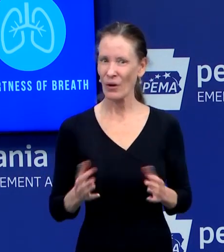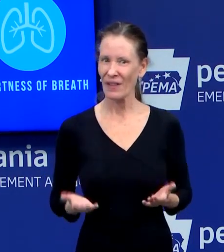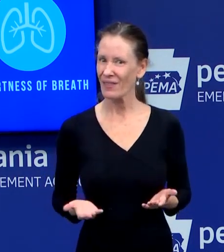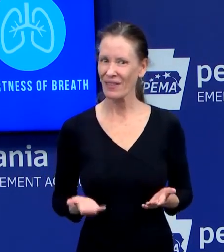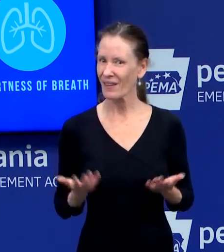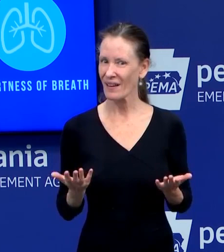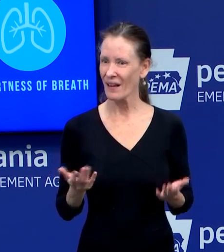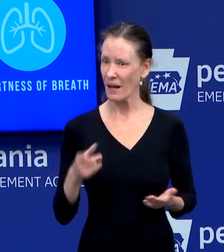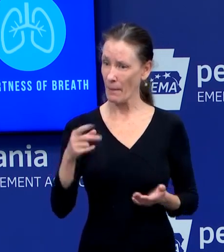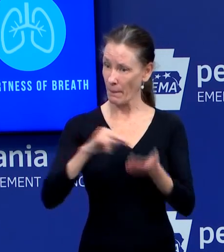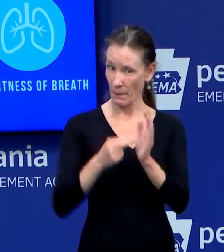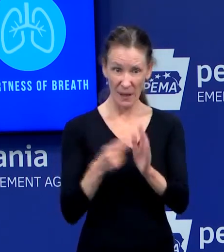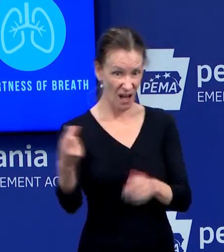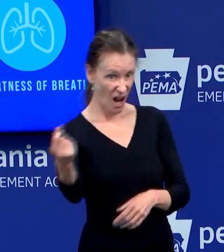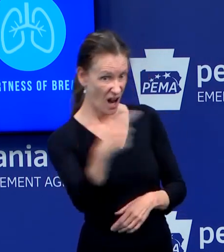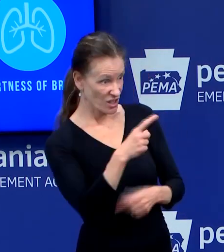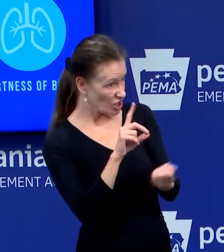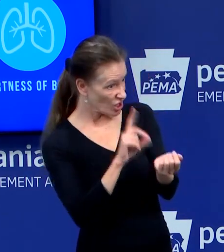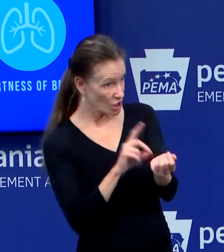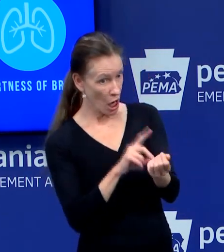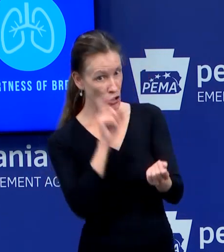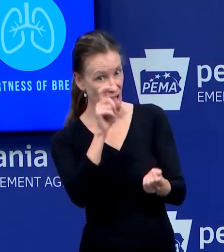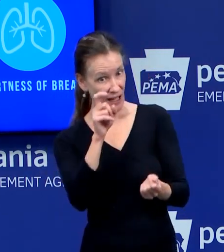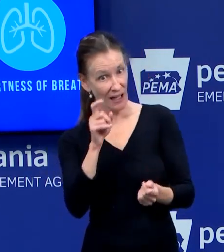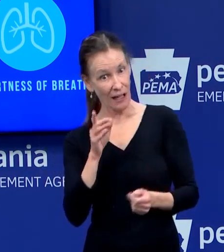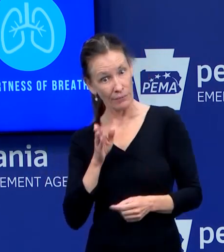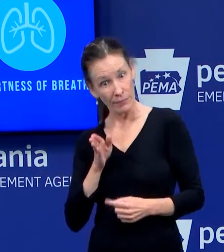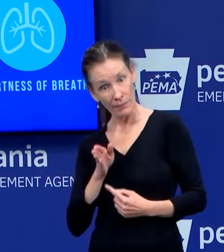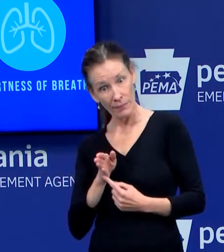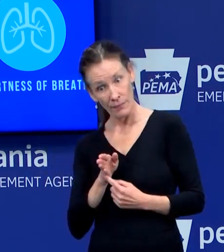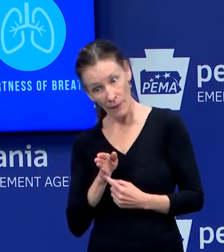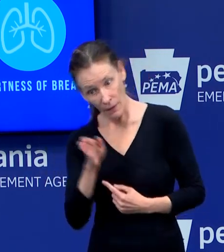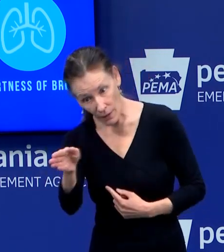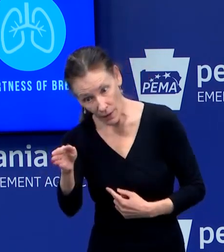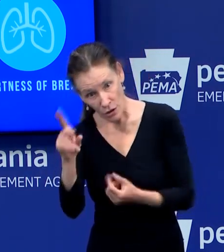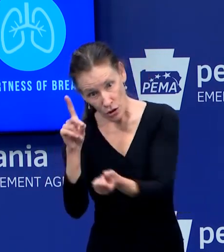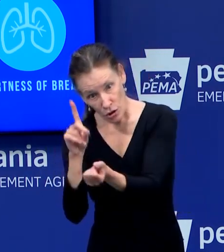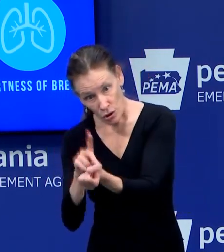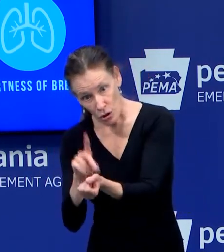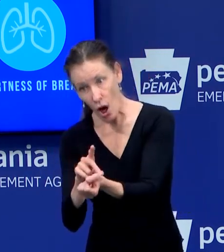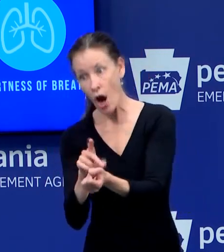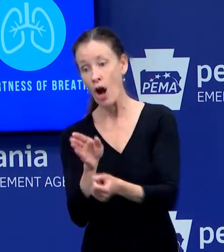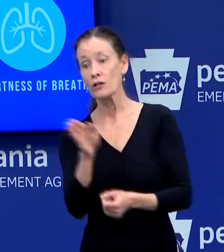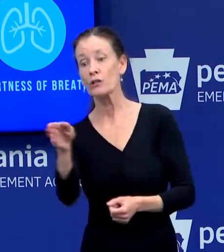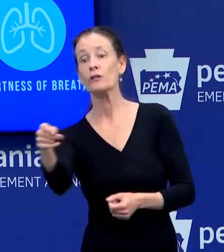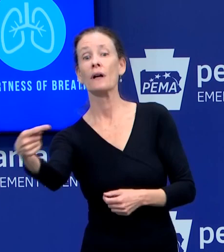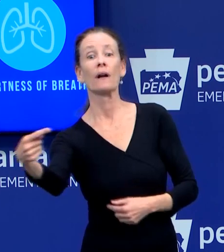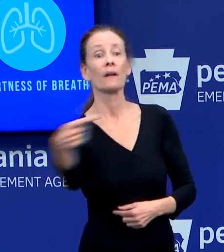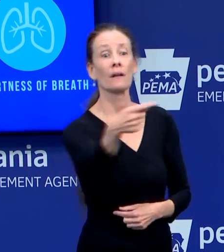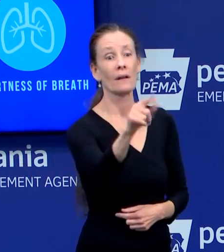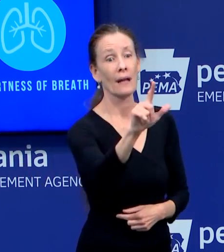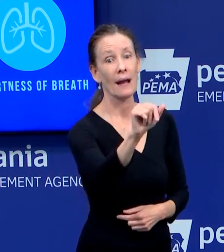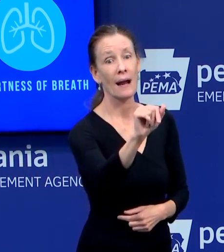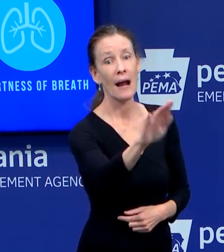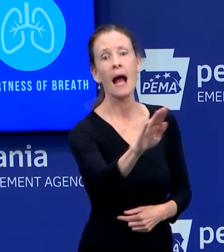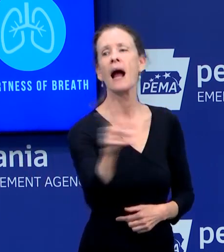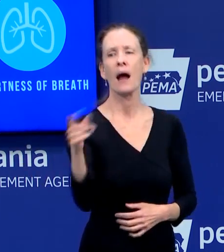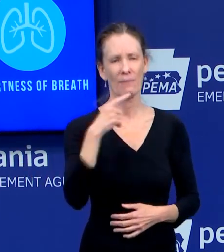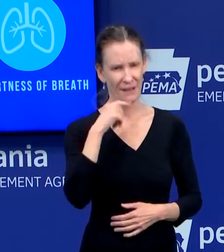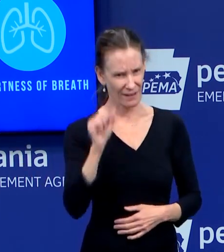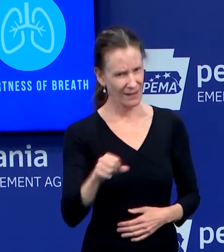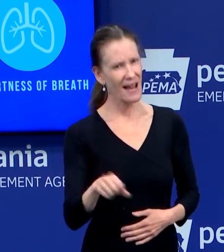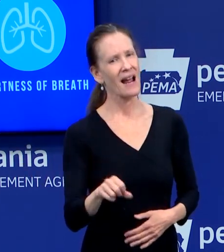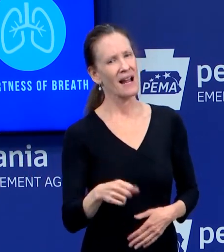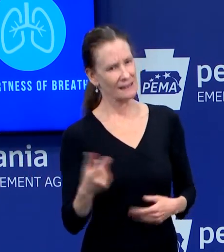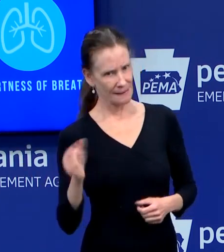No, they don't have to call us, but they're not doing population-based testing either, they're testing patients with symptoms. That's where we are now. But there is, there